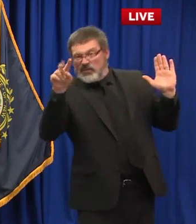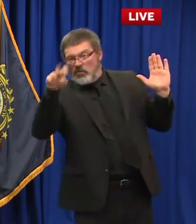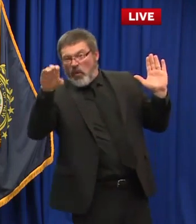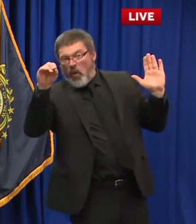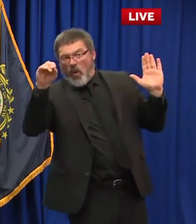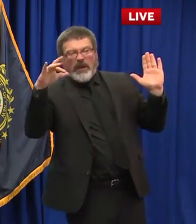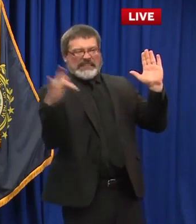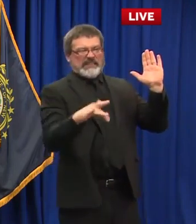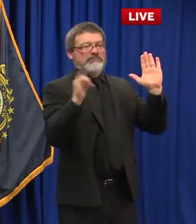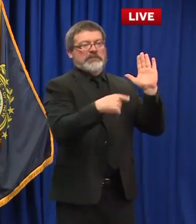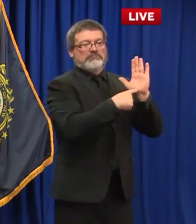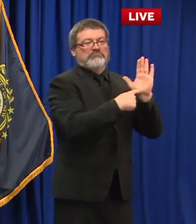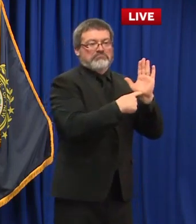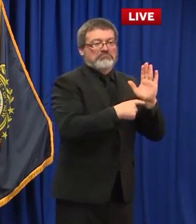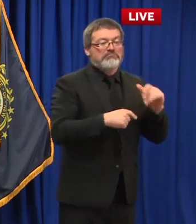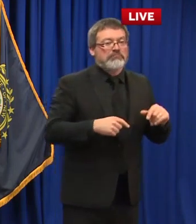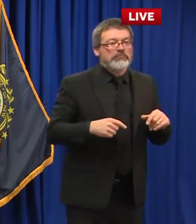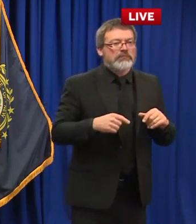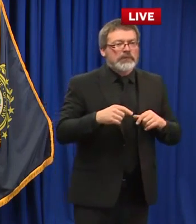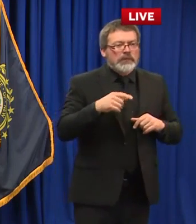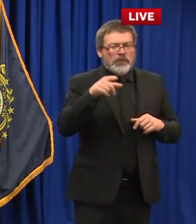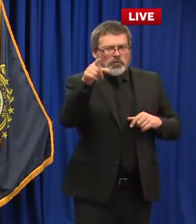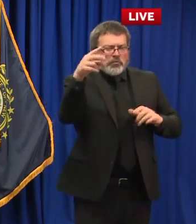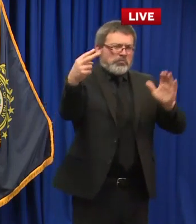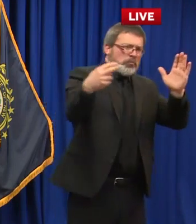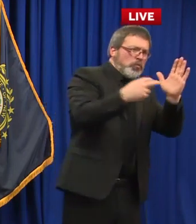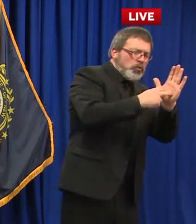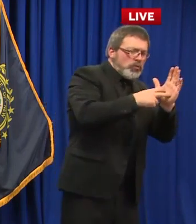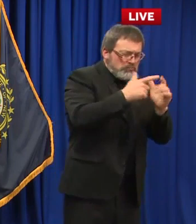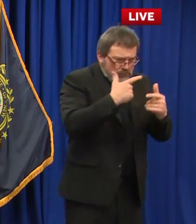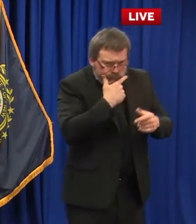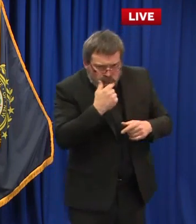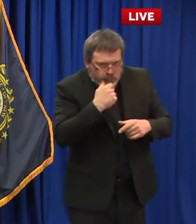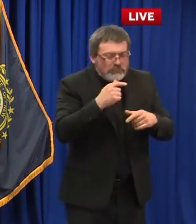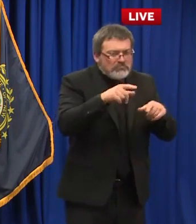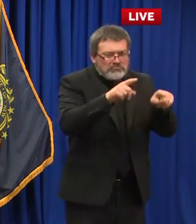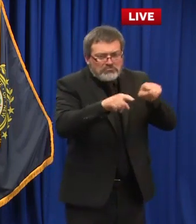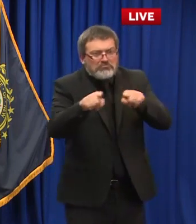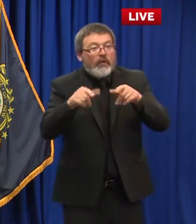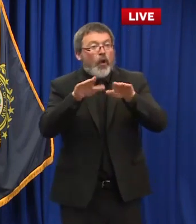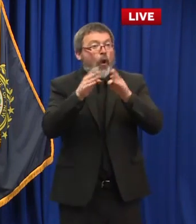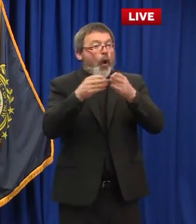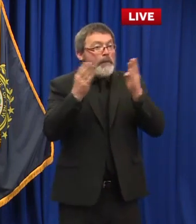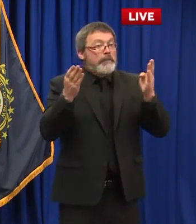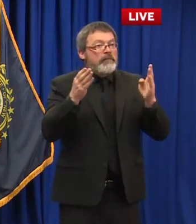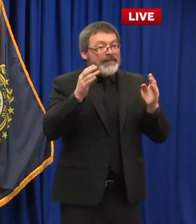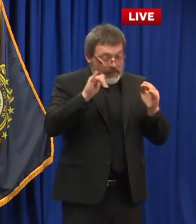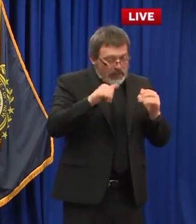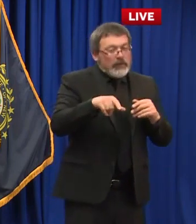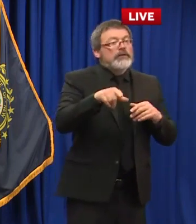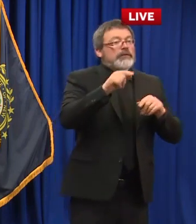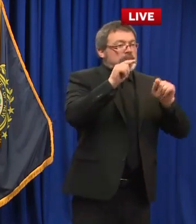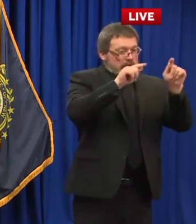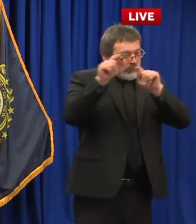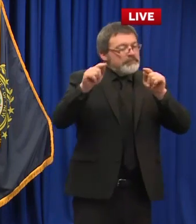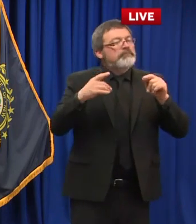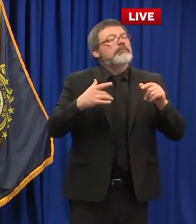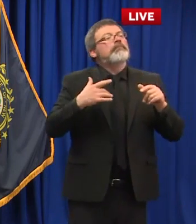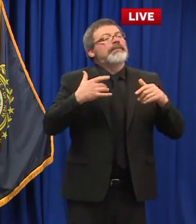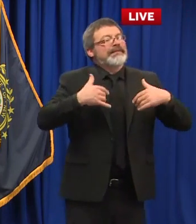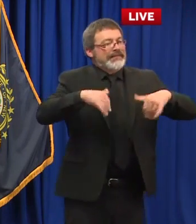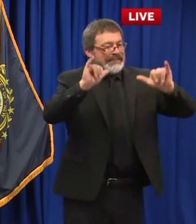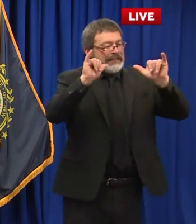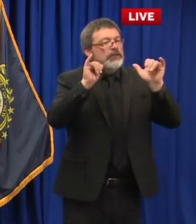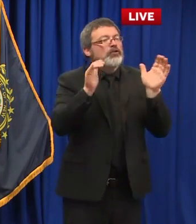have a lot of the similarities. They don't require large groups working together or in large conglomeration. They also are